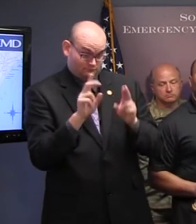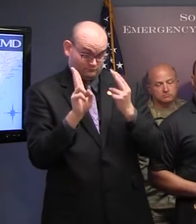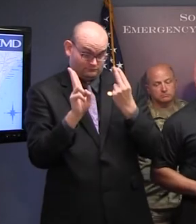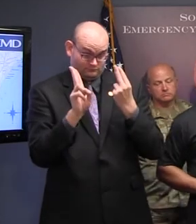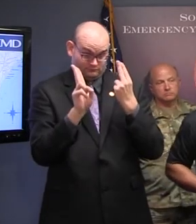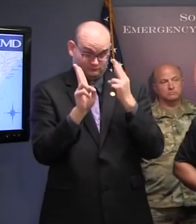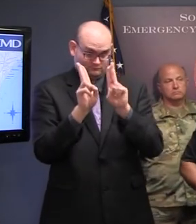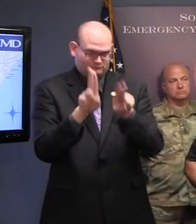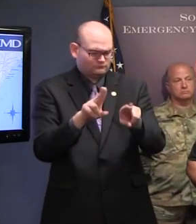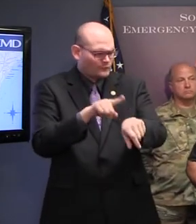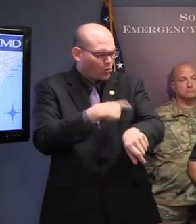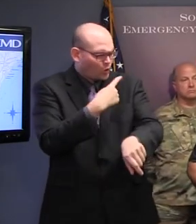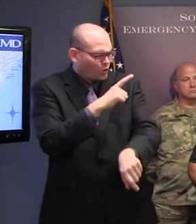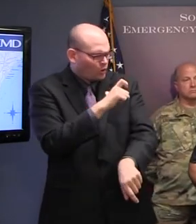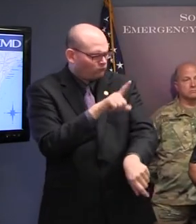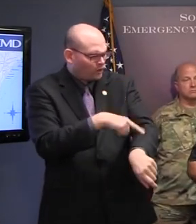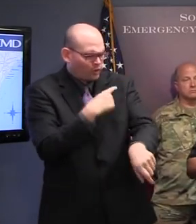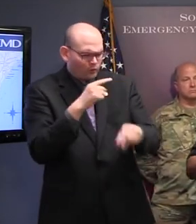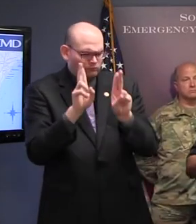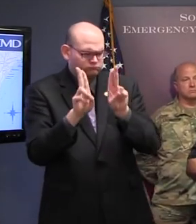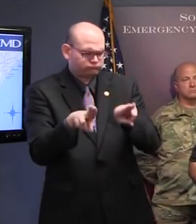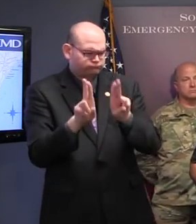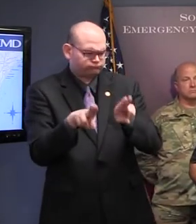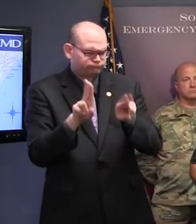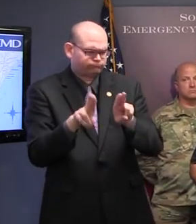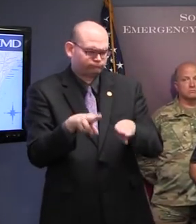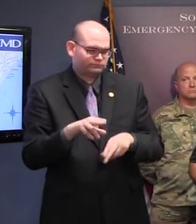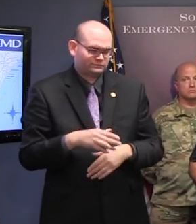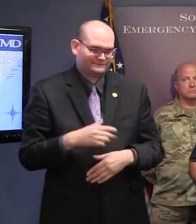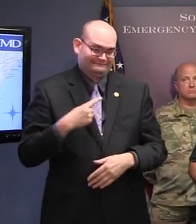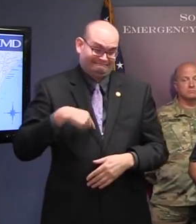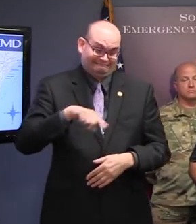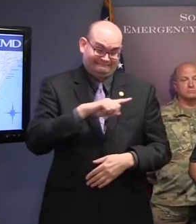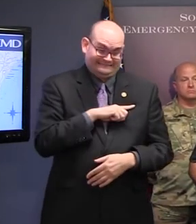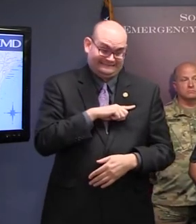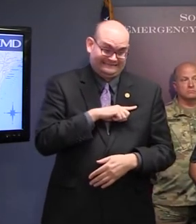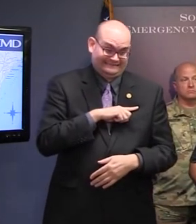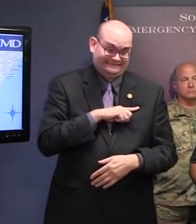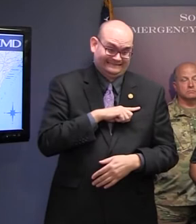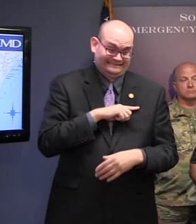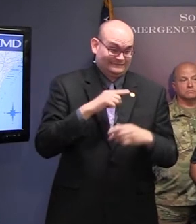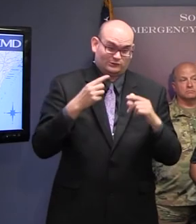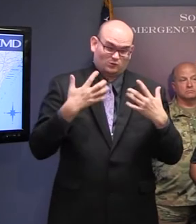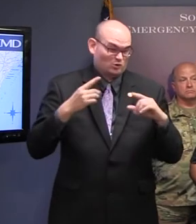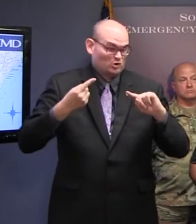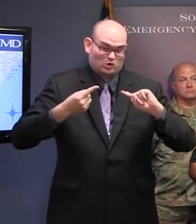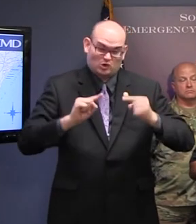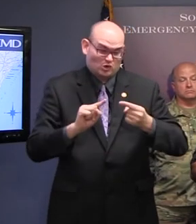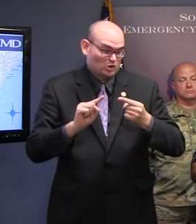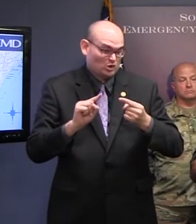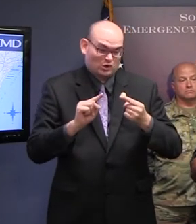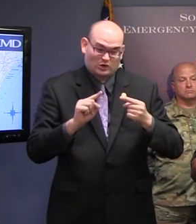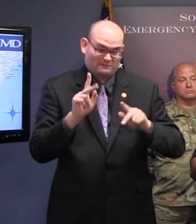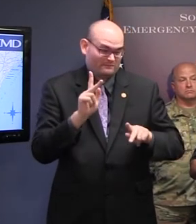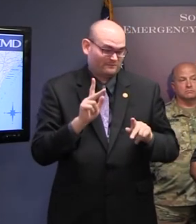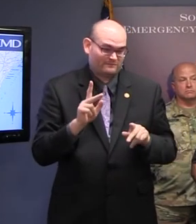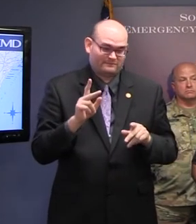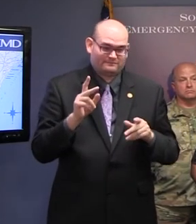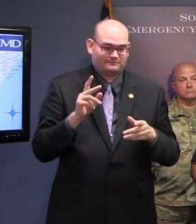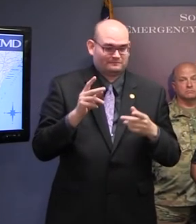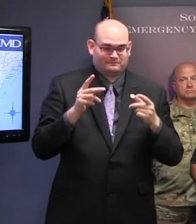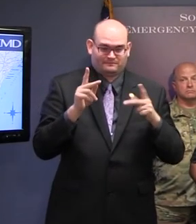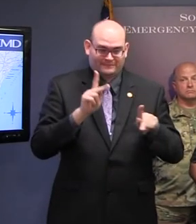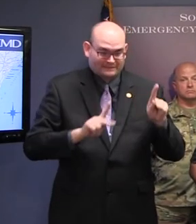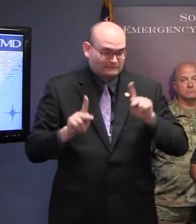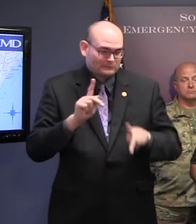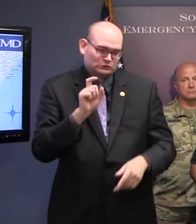Well, one thing that we don't want is to put our responders in harm's way. So worst-case scenario, we will demobilize well before the